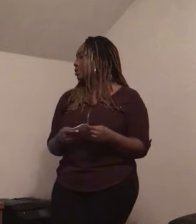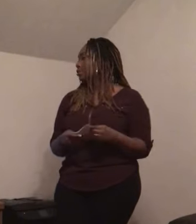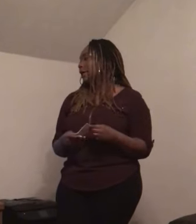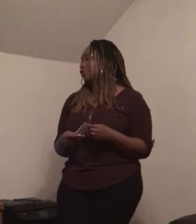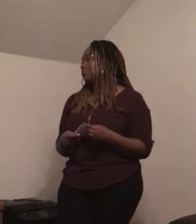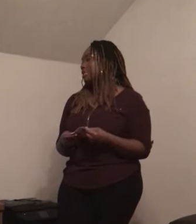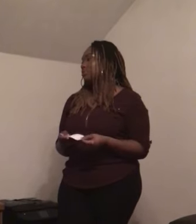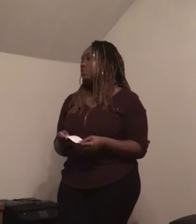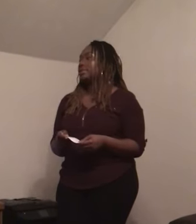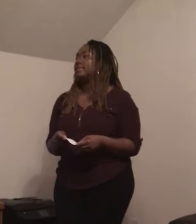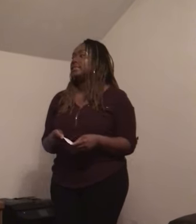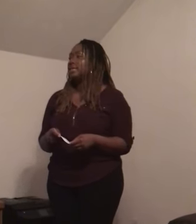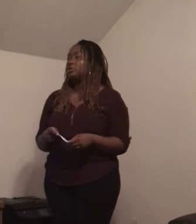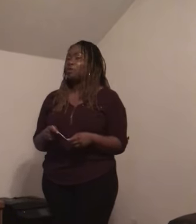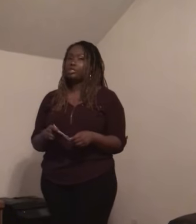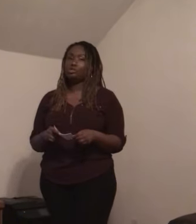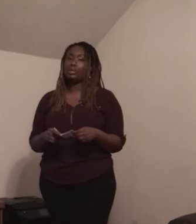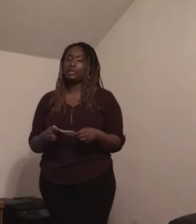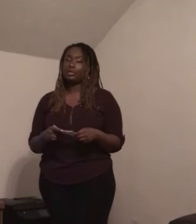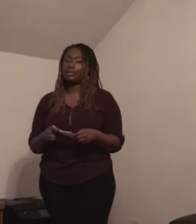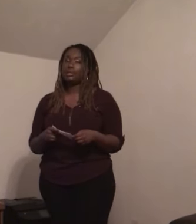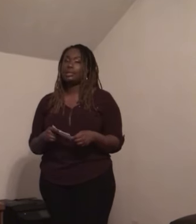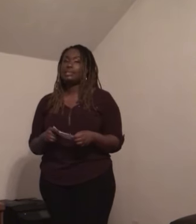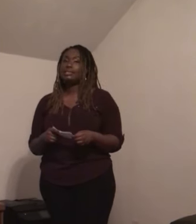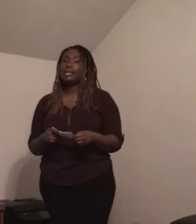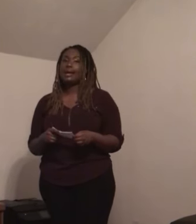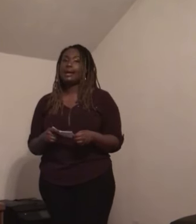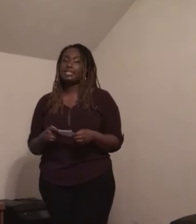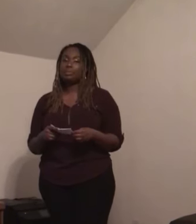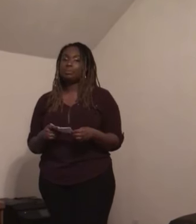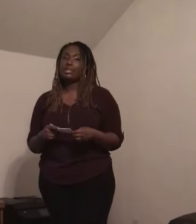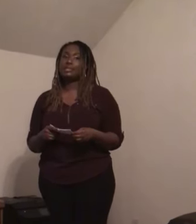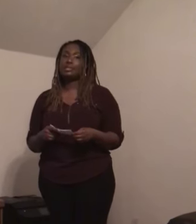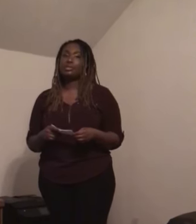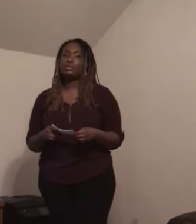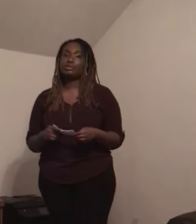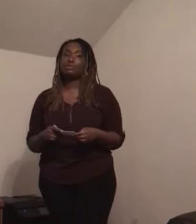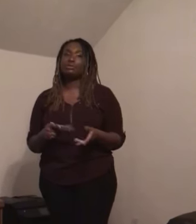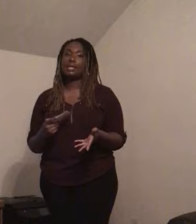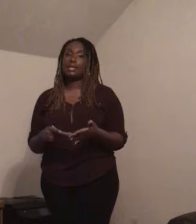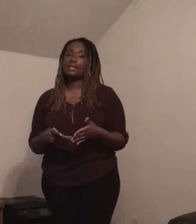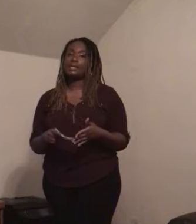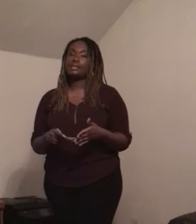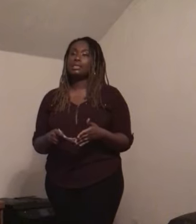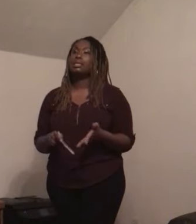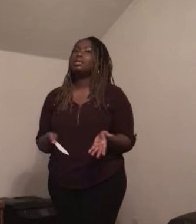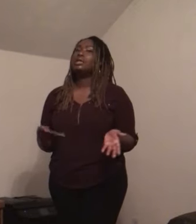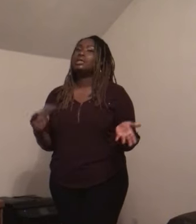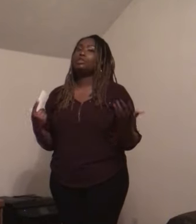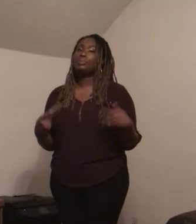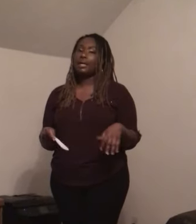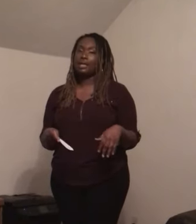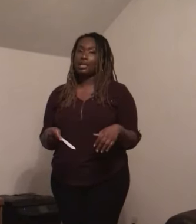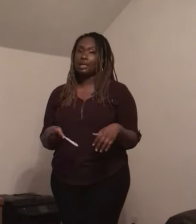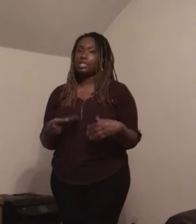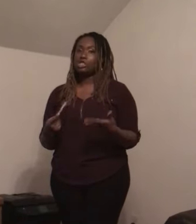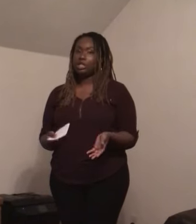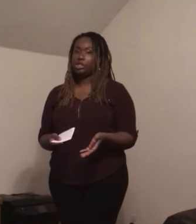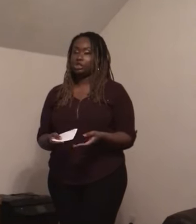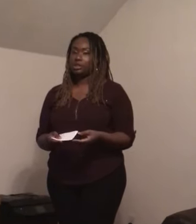don't have to be spoken in order to be heard. Signs express through hands, your body, and gestures.